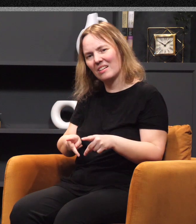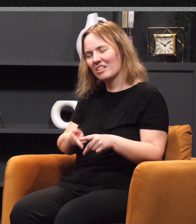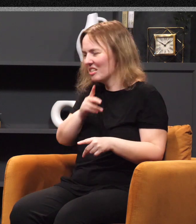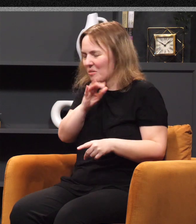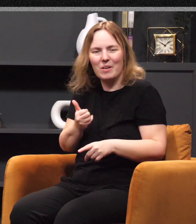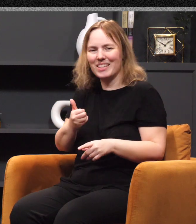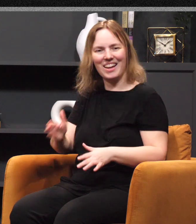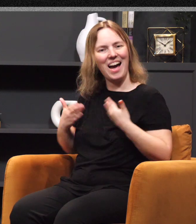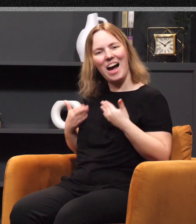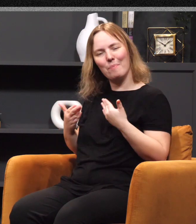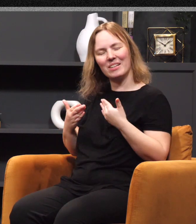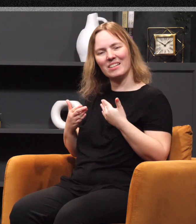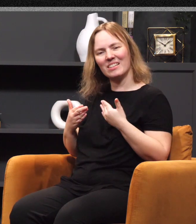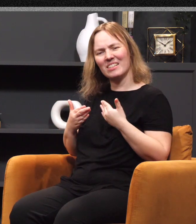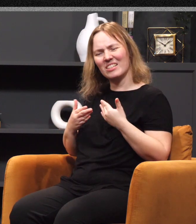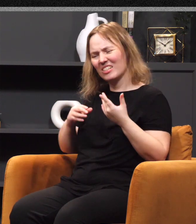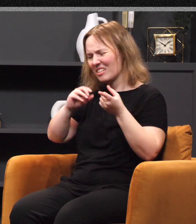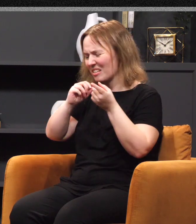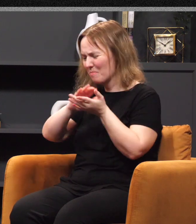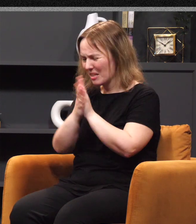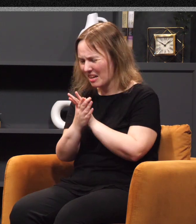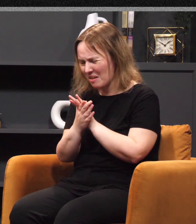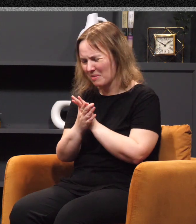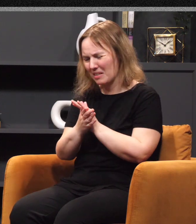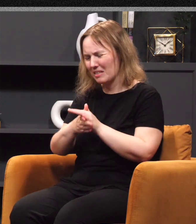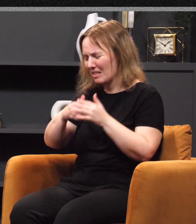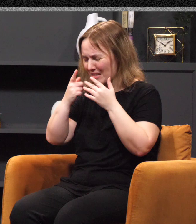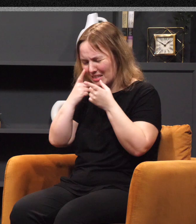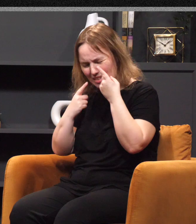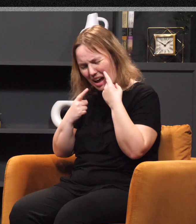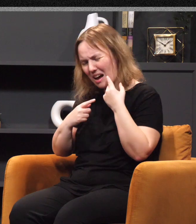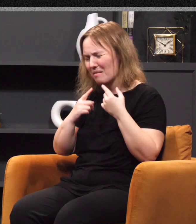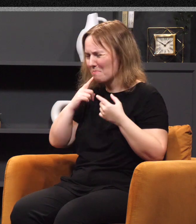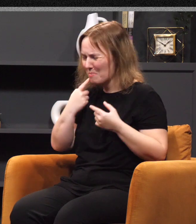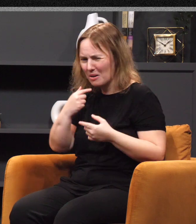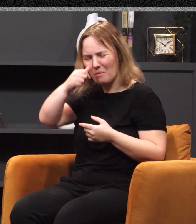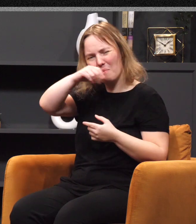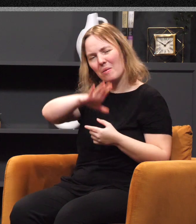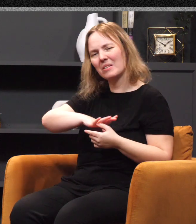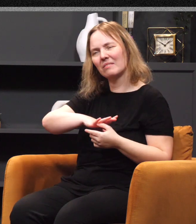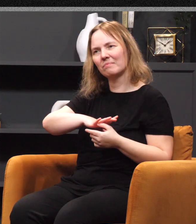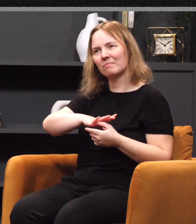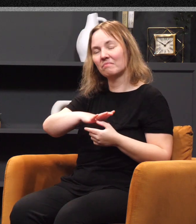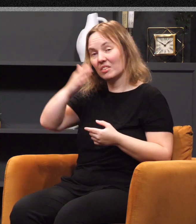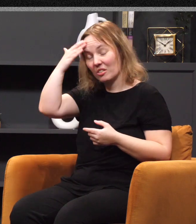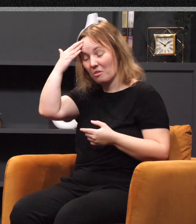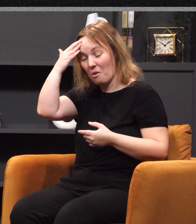pleasant, she's turned into this sad, bitter woman. Do you know people like that? You know, maybe they had a certain disposition.